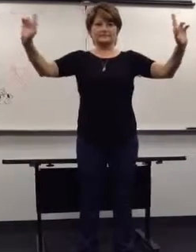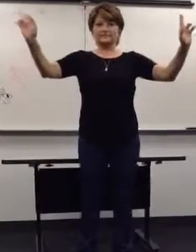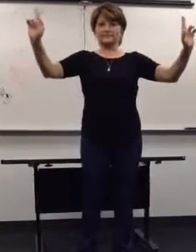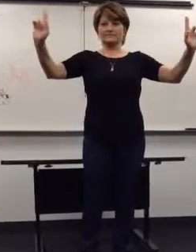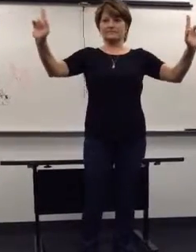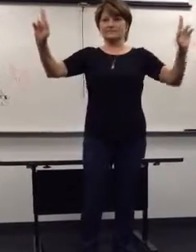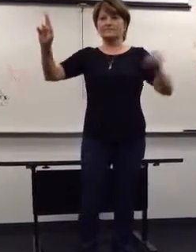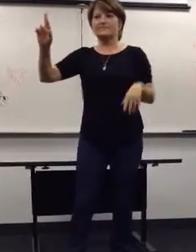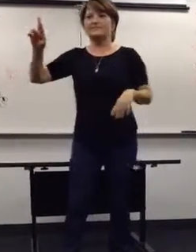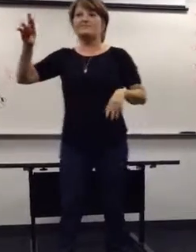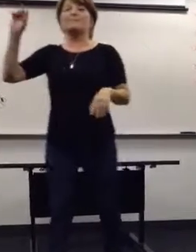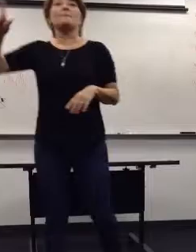Alright, ready?